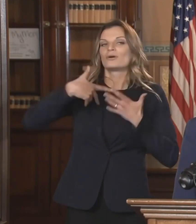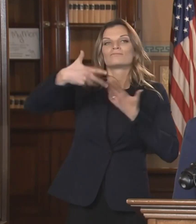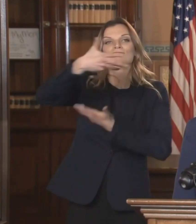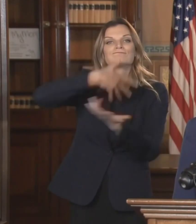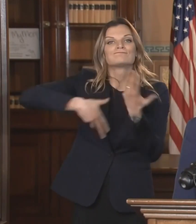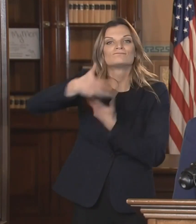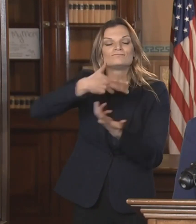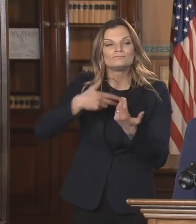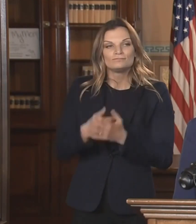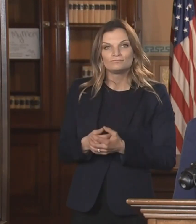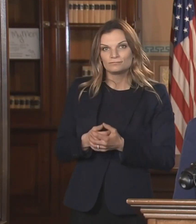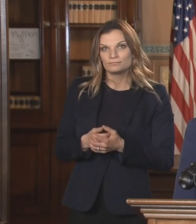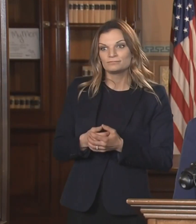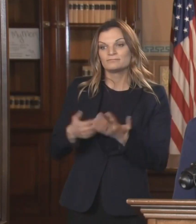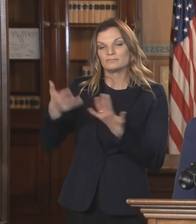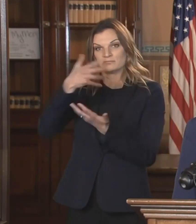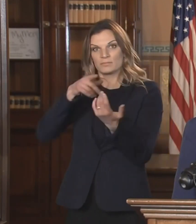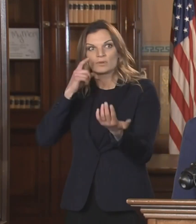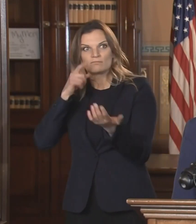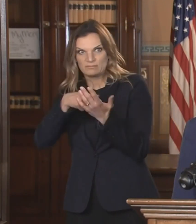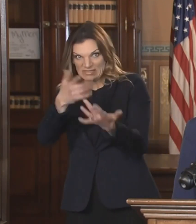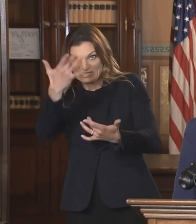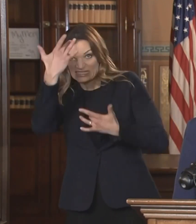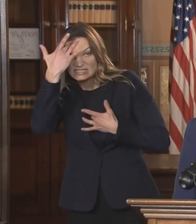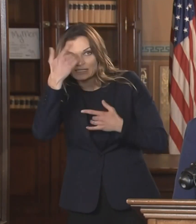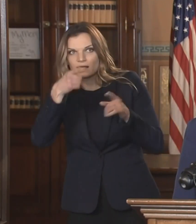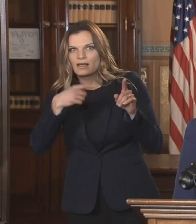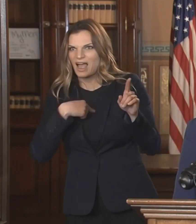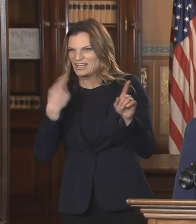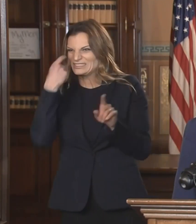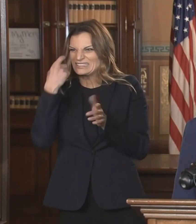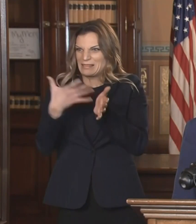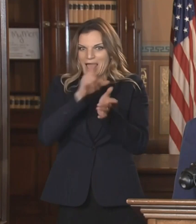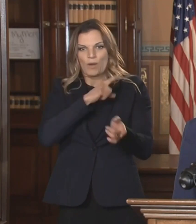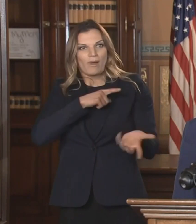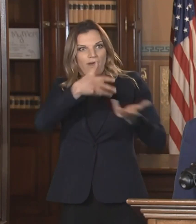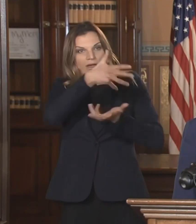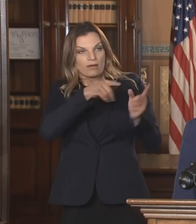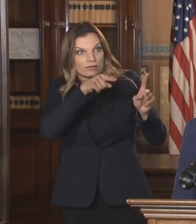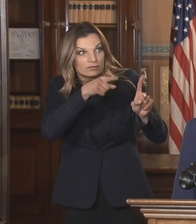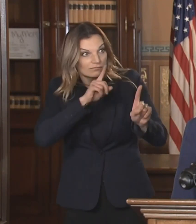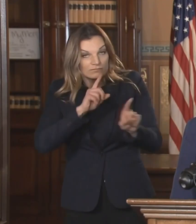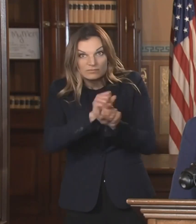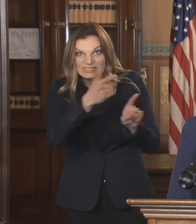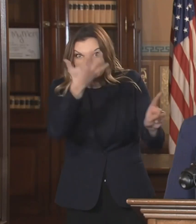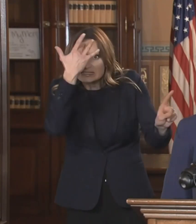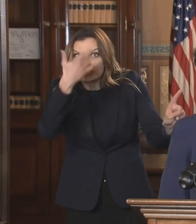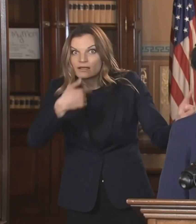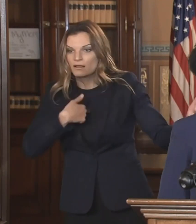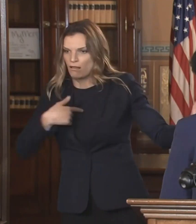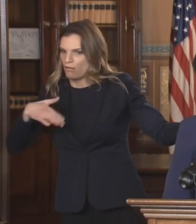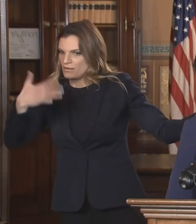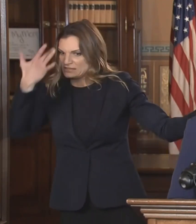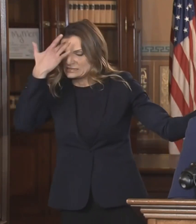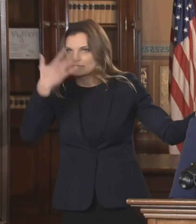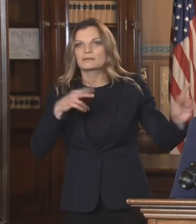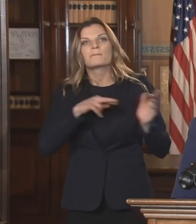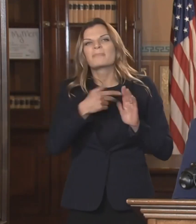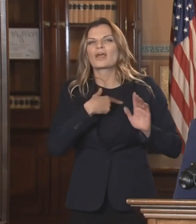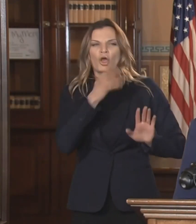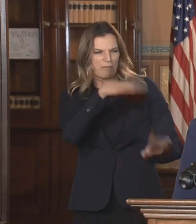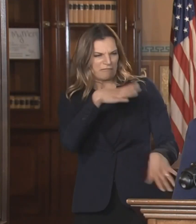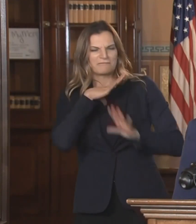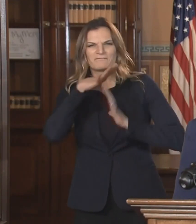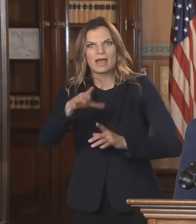anyone you were in contact with becomes ill, you should immediately get tested and isolate from others. The state still